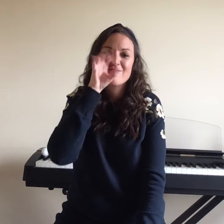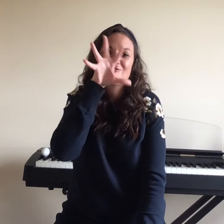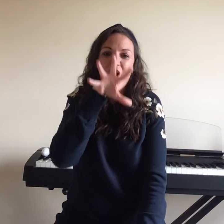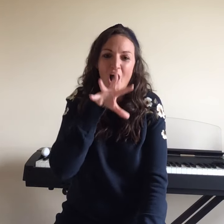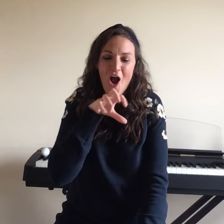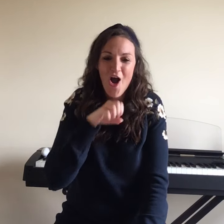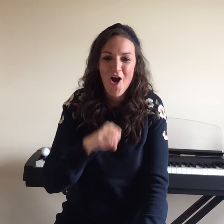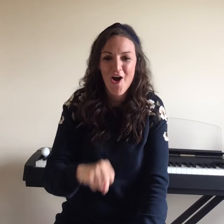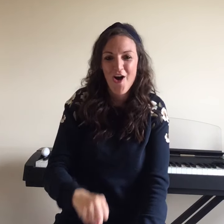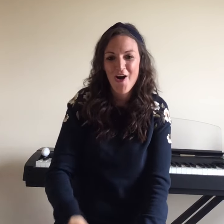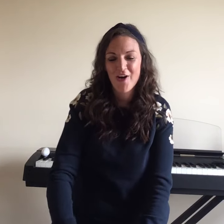wrong